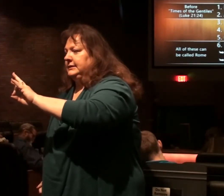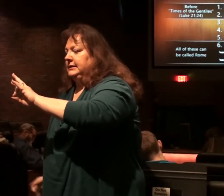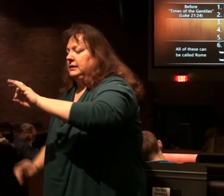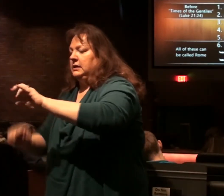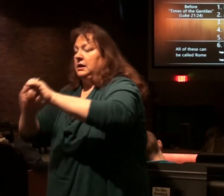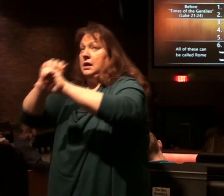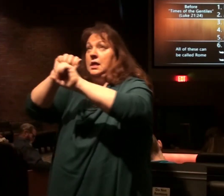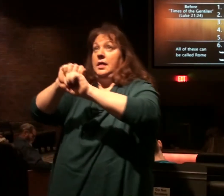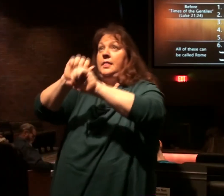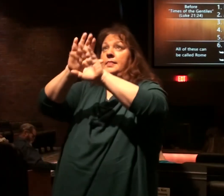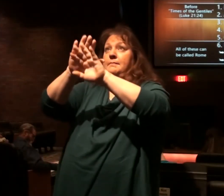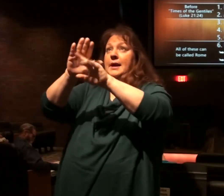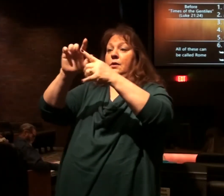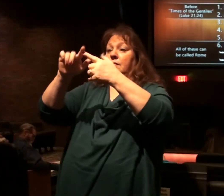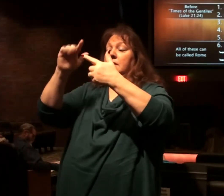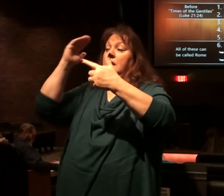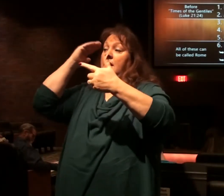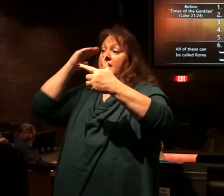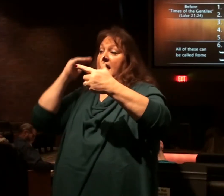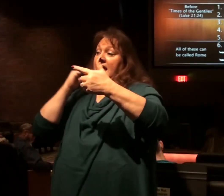the mountains, the heads